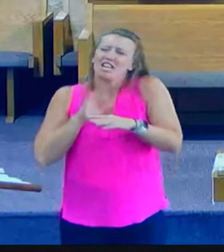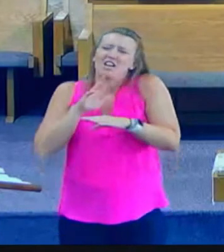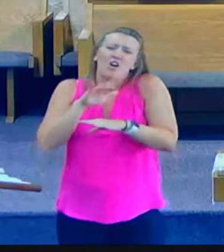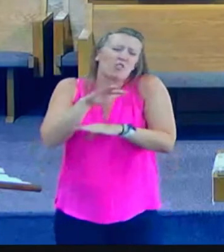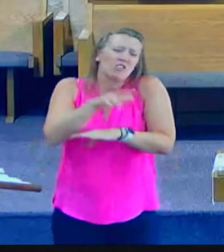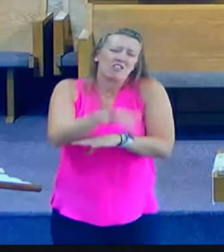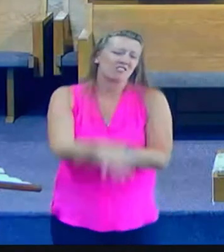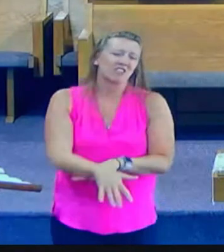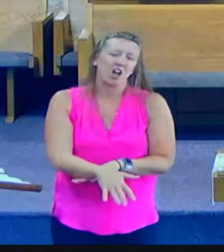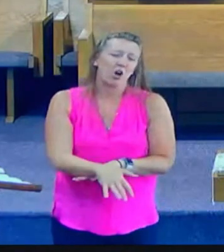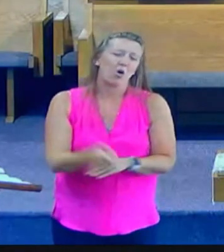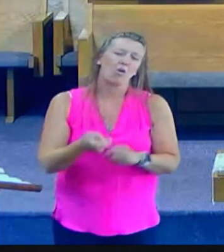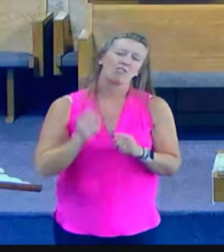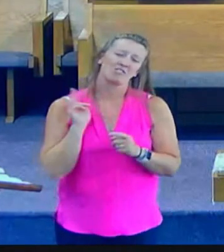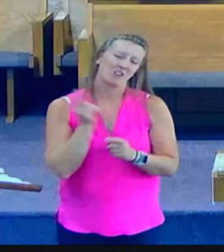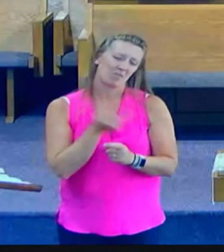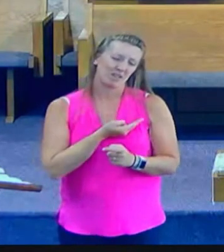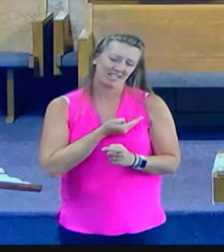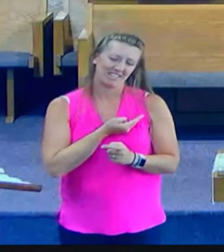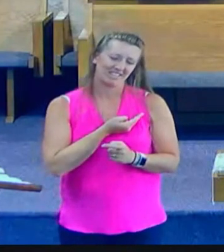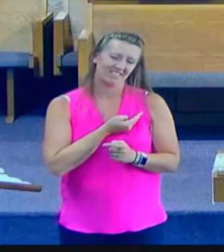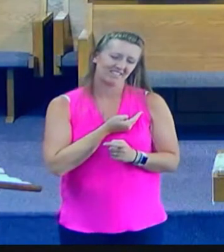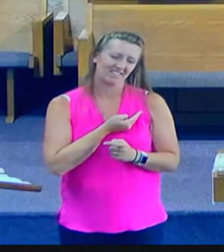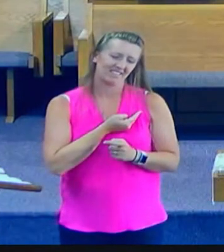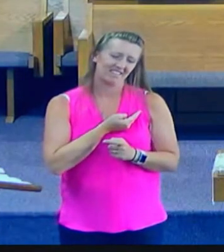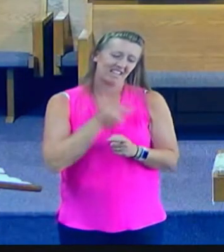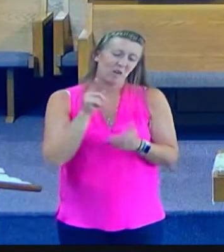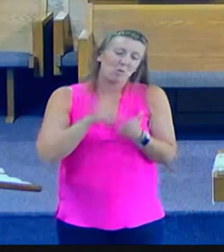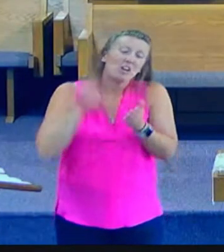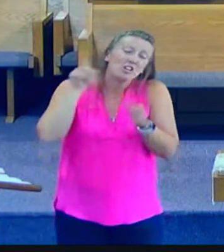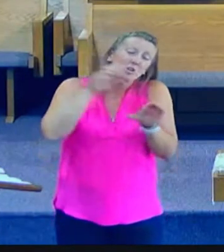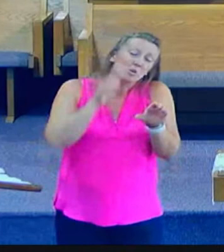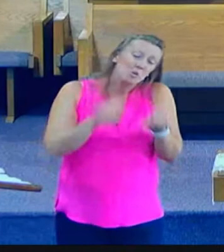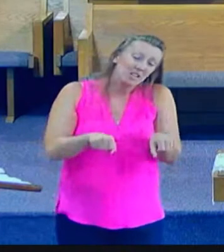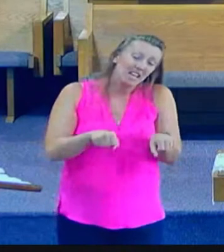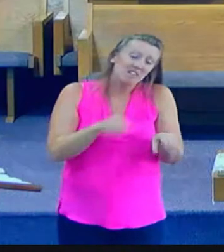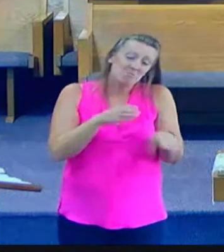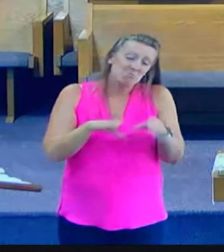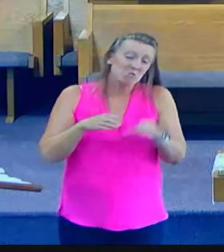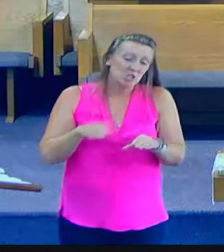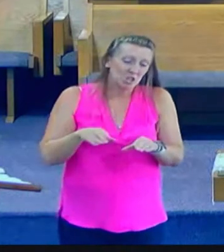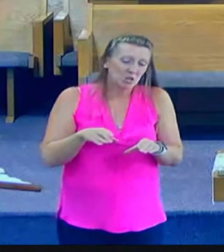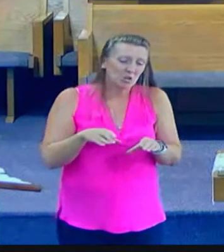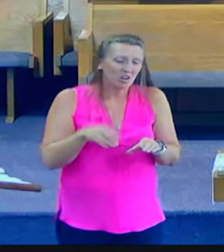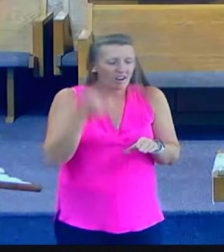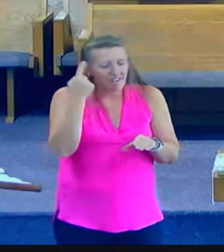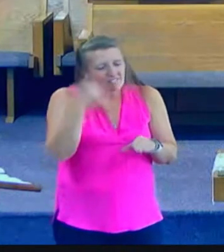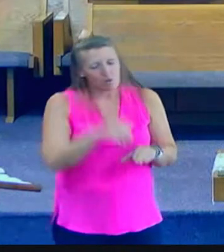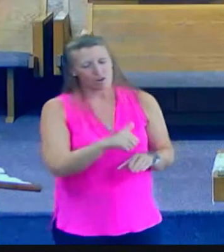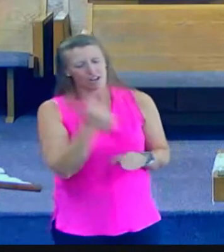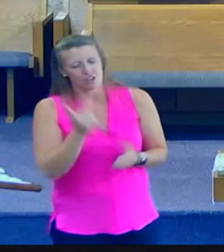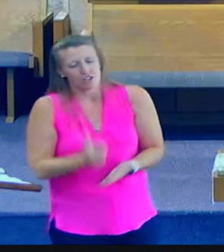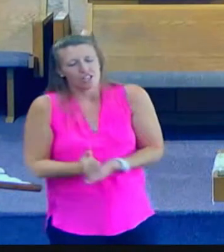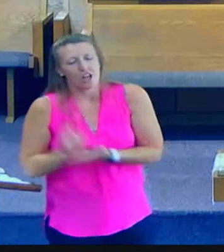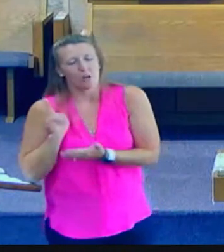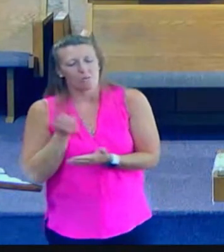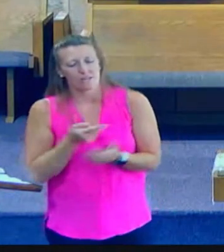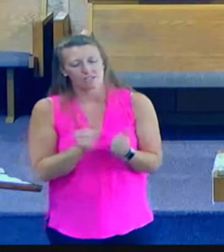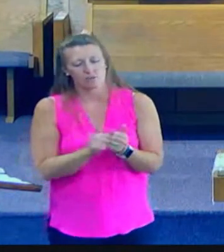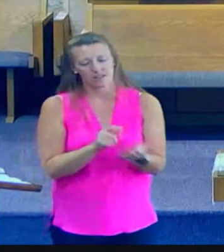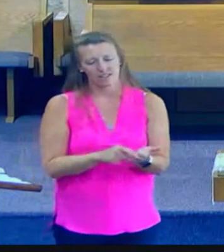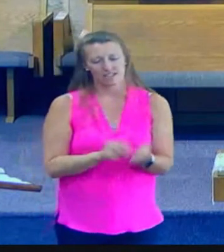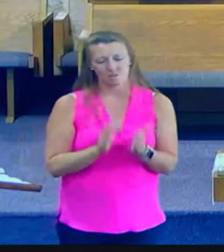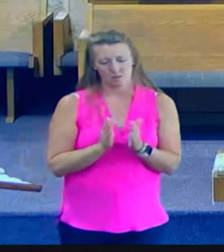done in our hearts and our lives and what he can do for others help us in this endeavor I